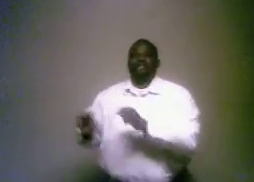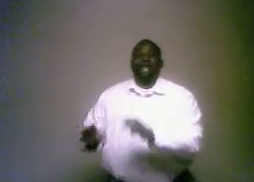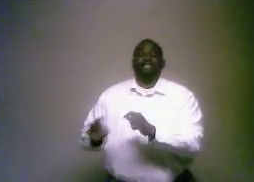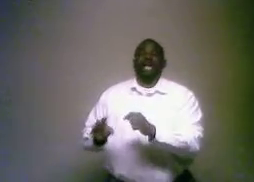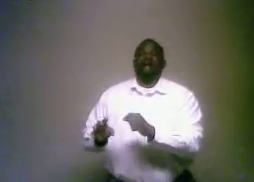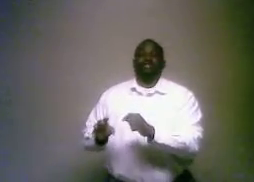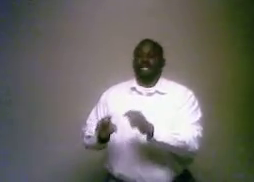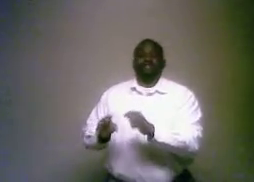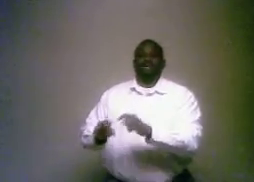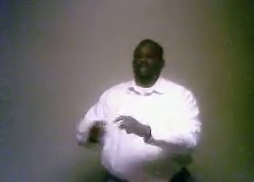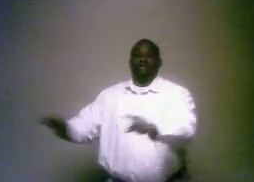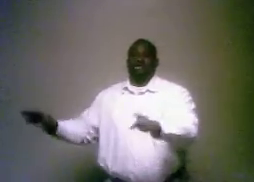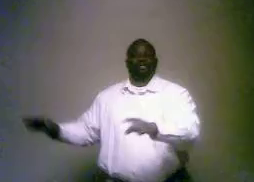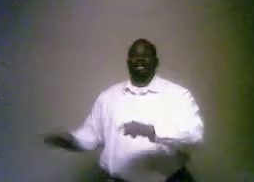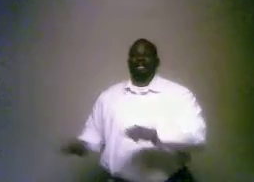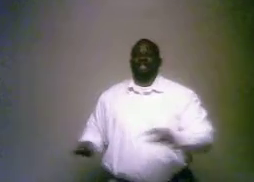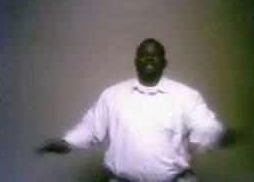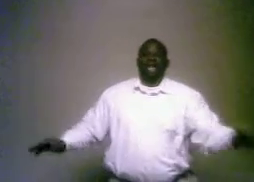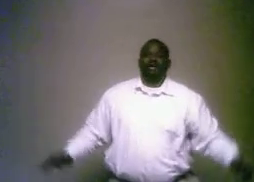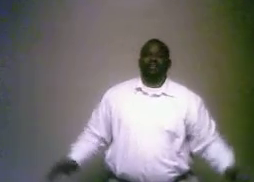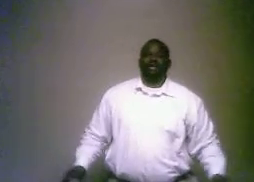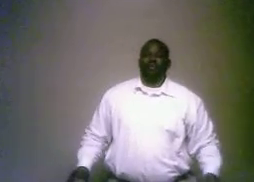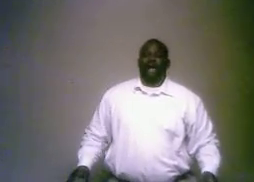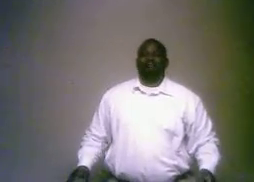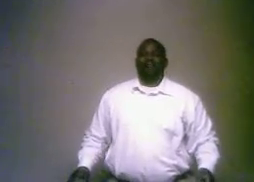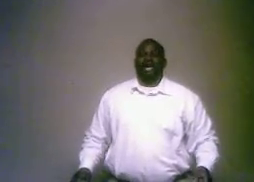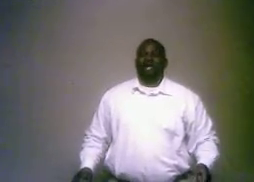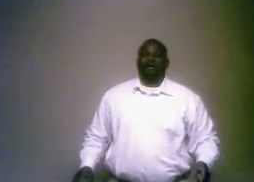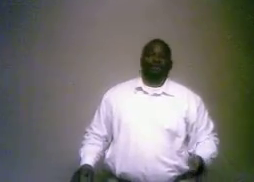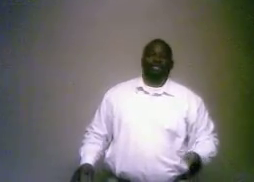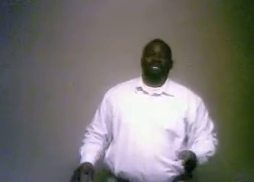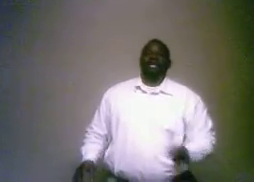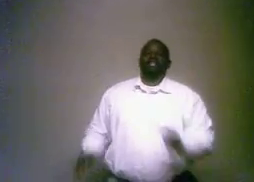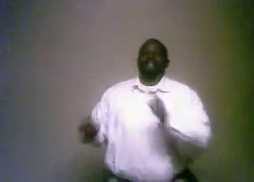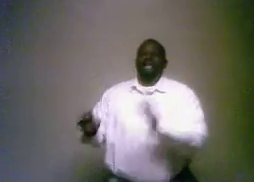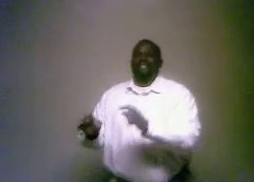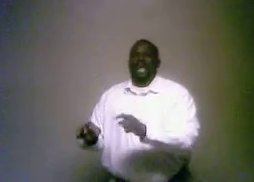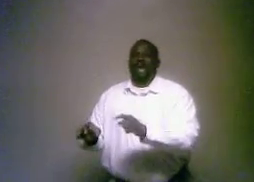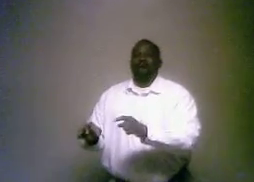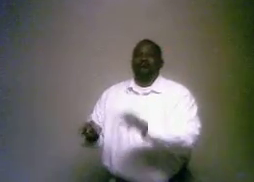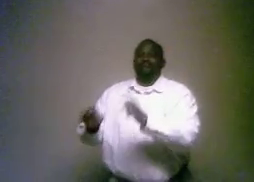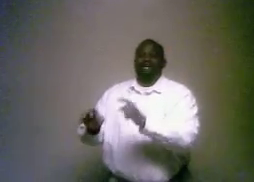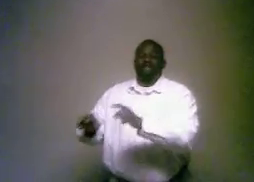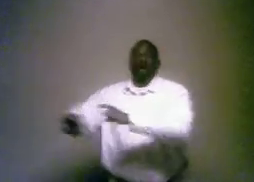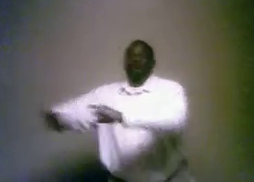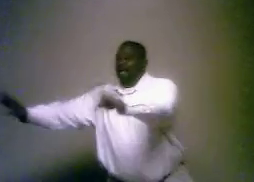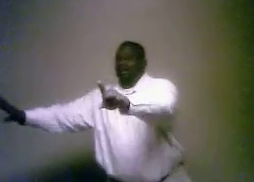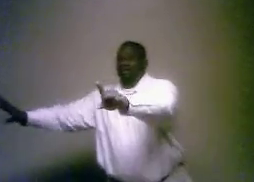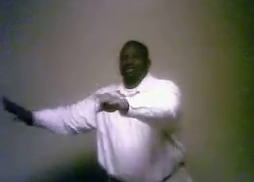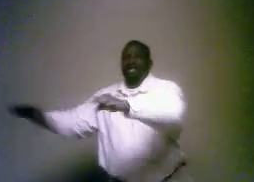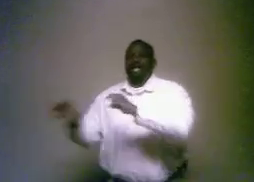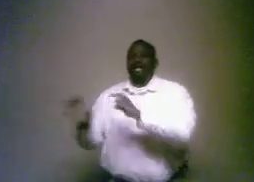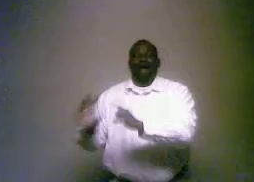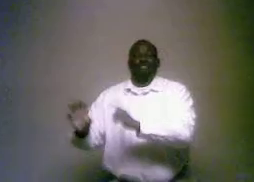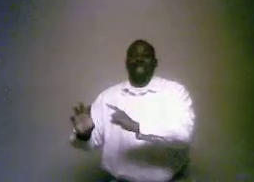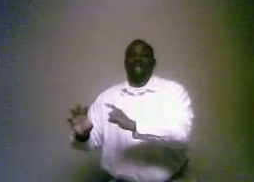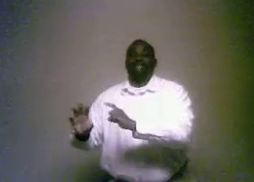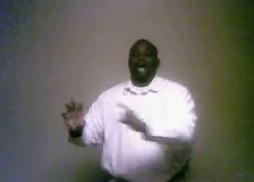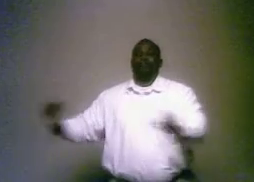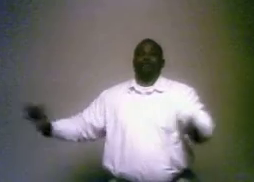Gentile just means other nations. Gentile don't mean white man or this. Gentile means other nations outside the commonwealth